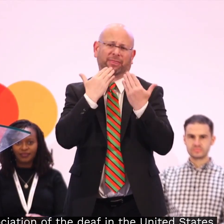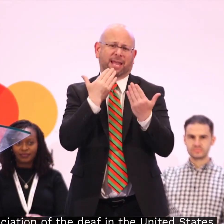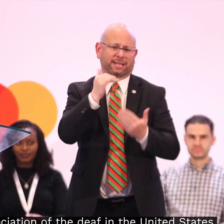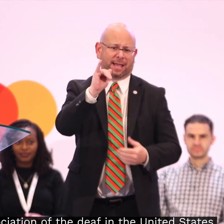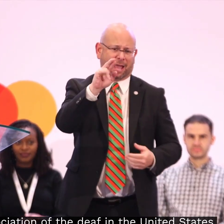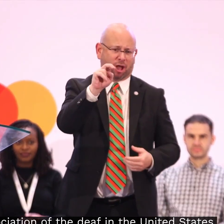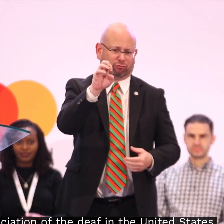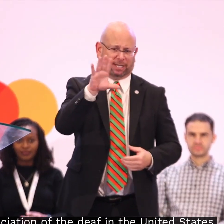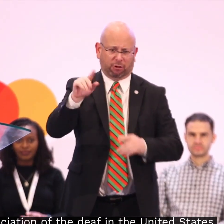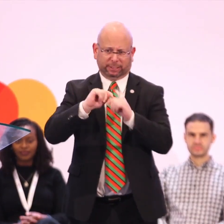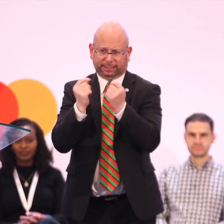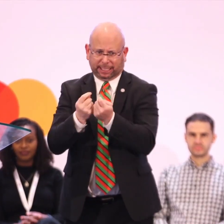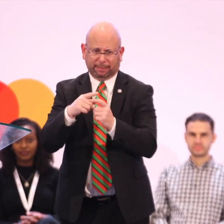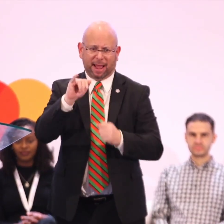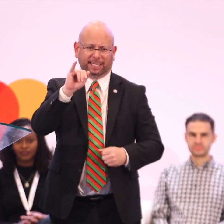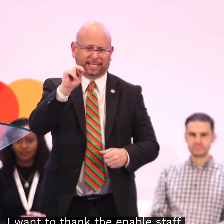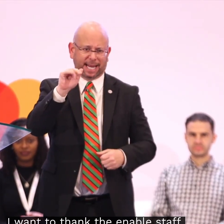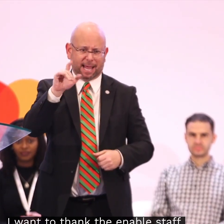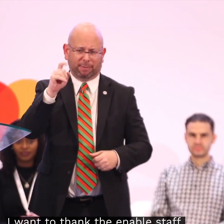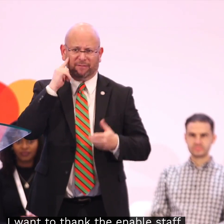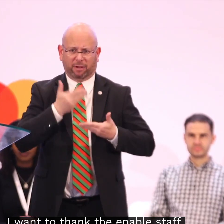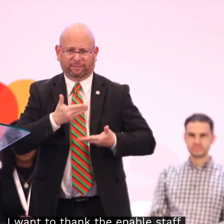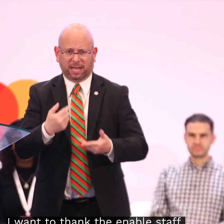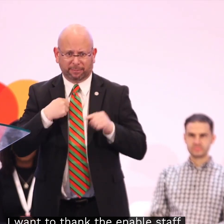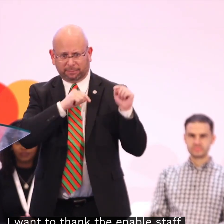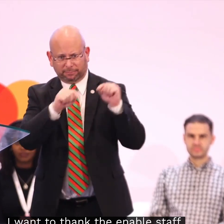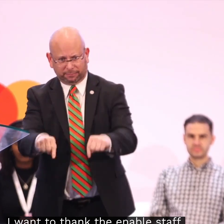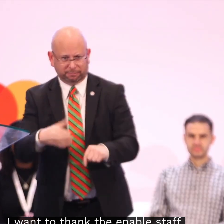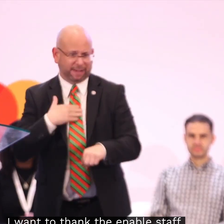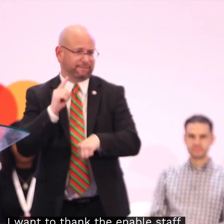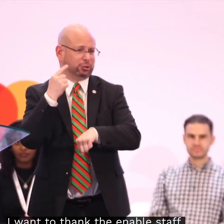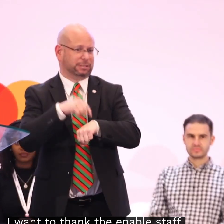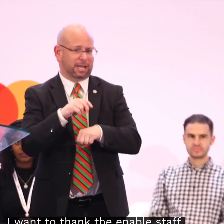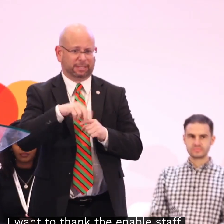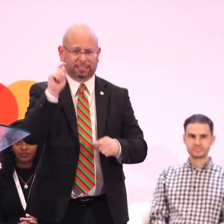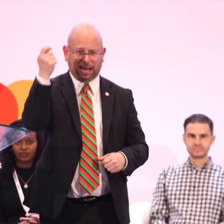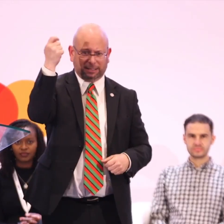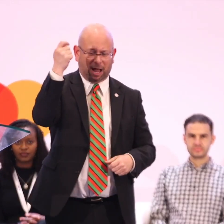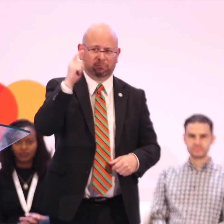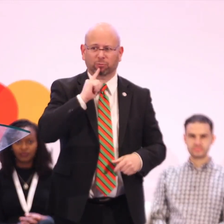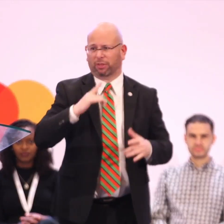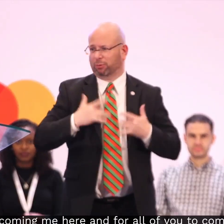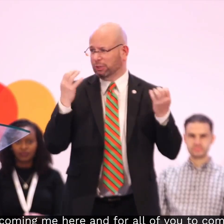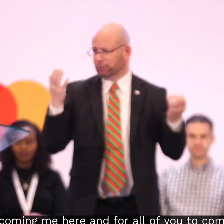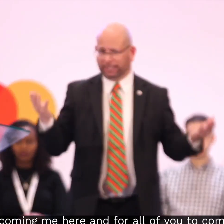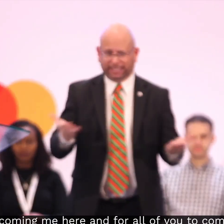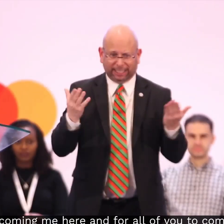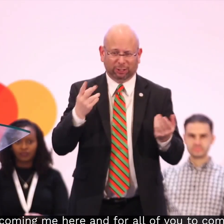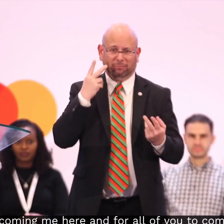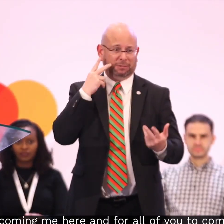in the United States. I want to thank the ENABLE staff for welcoming me here and